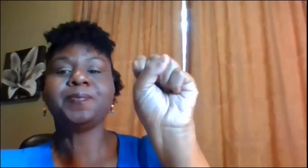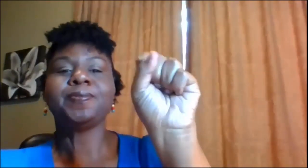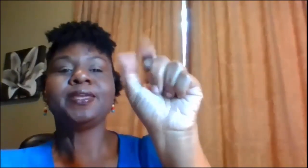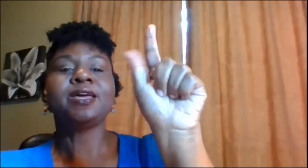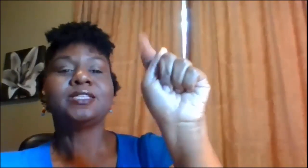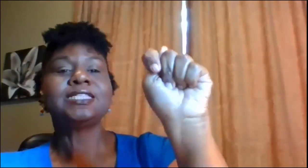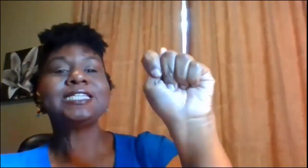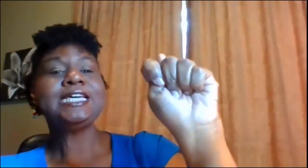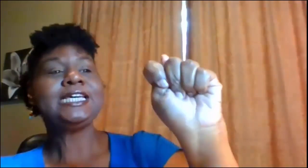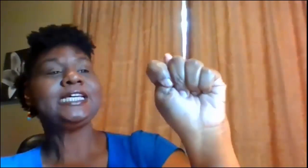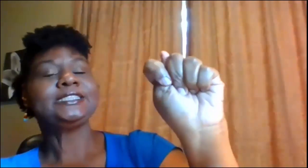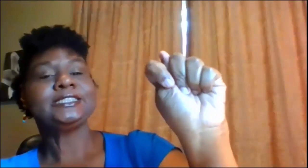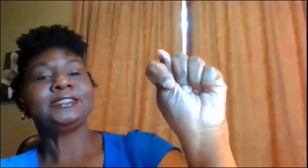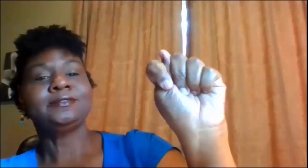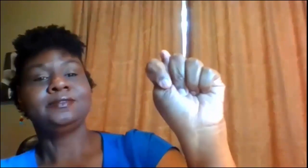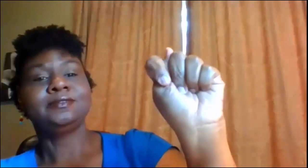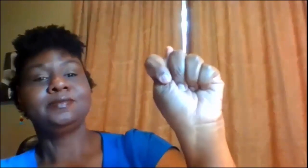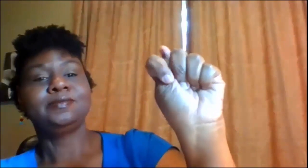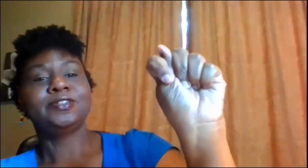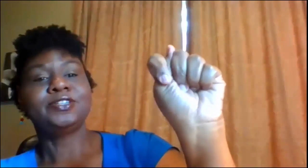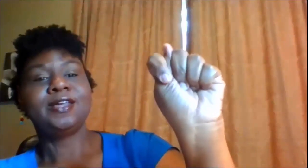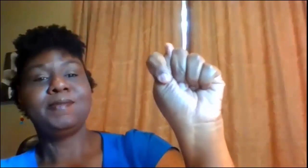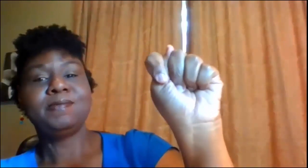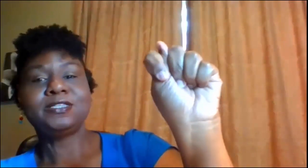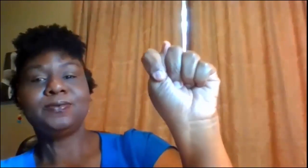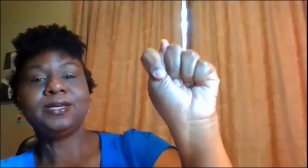okay T put your thumb in between